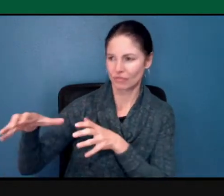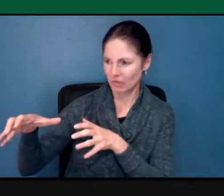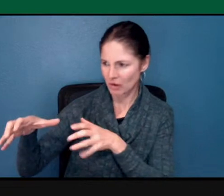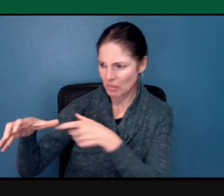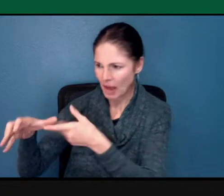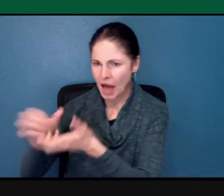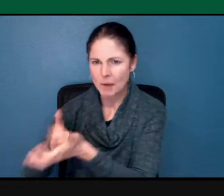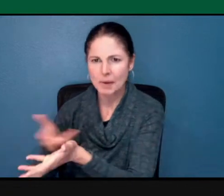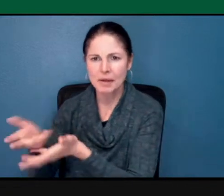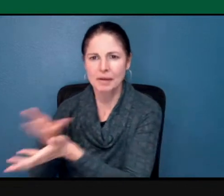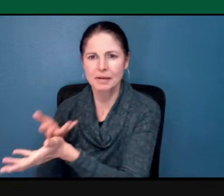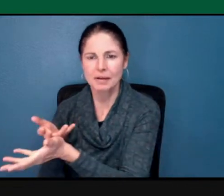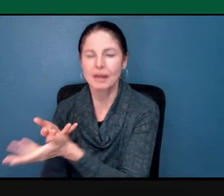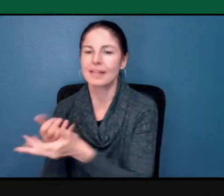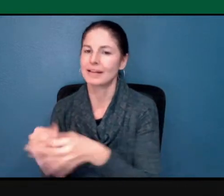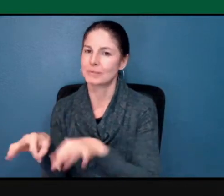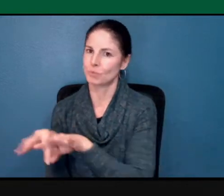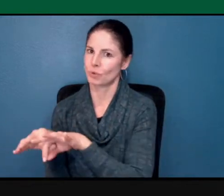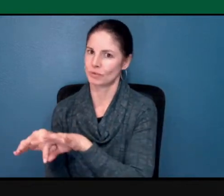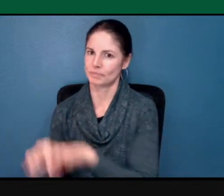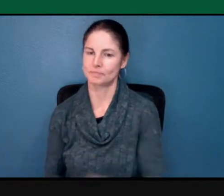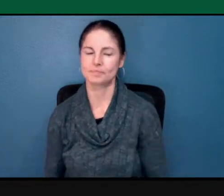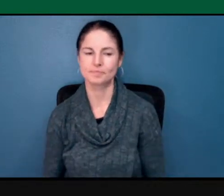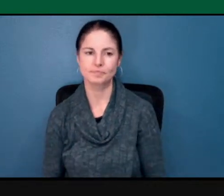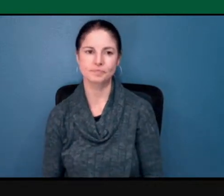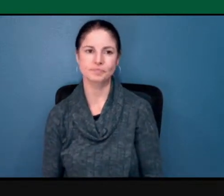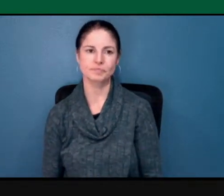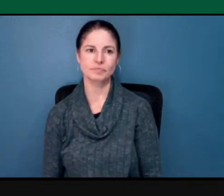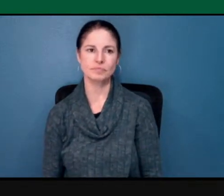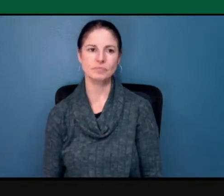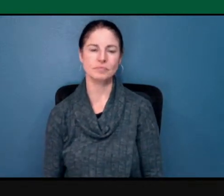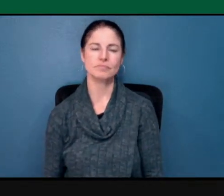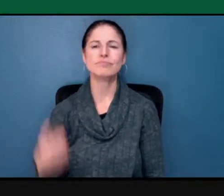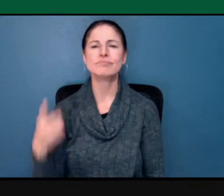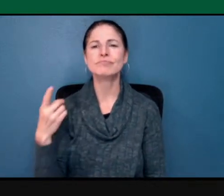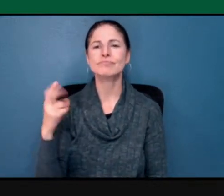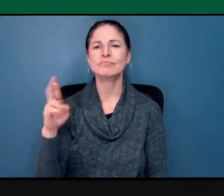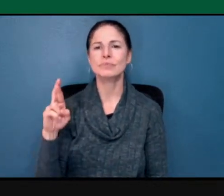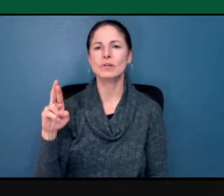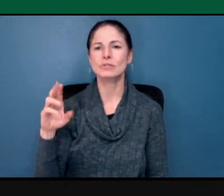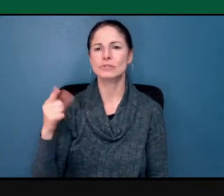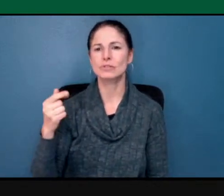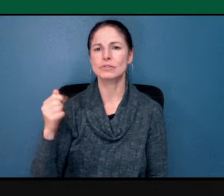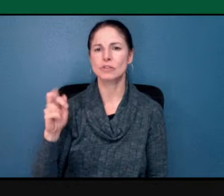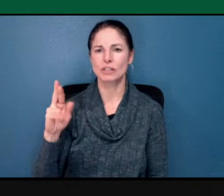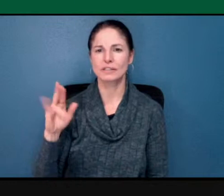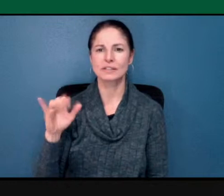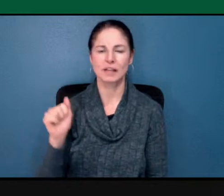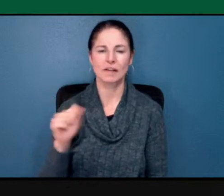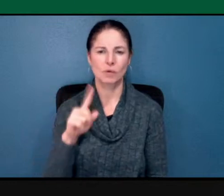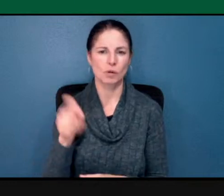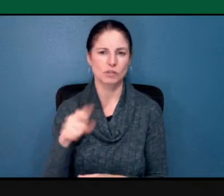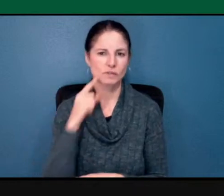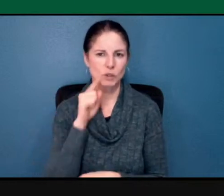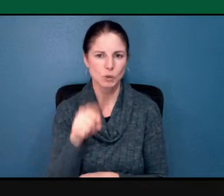Professor Garcia, I have a question for you. What happened on the campus, in and around campus, but I'm particularly thinking of the